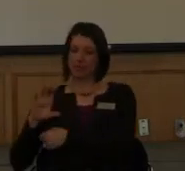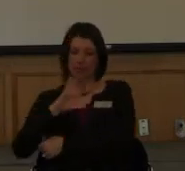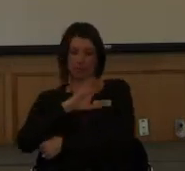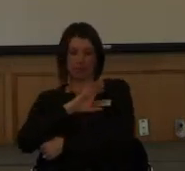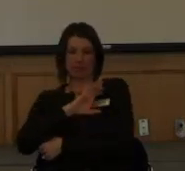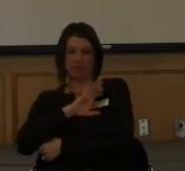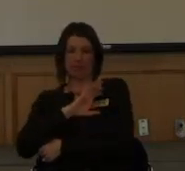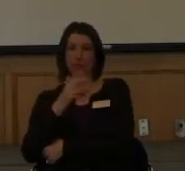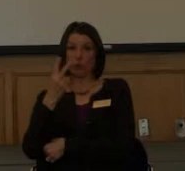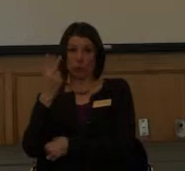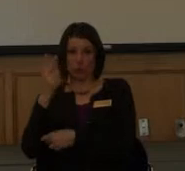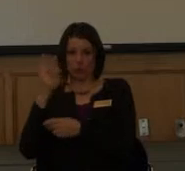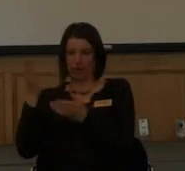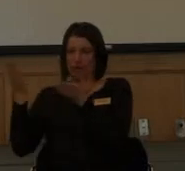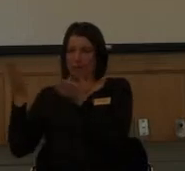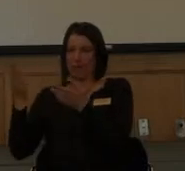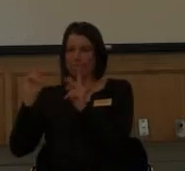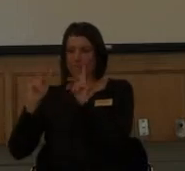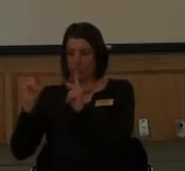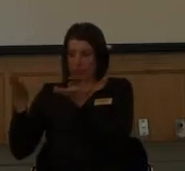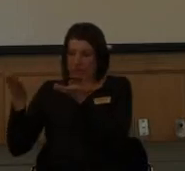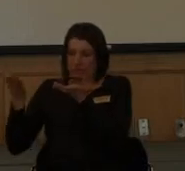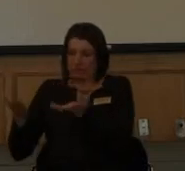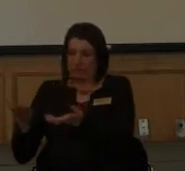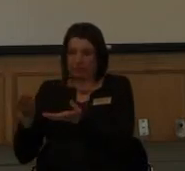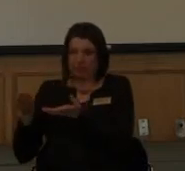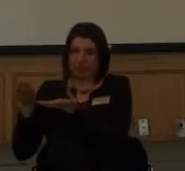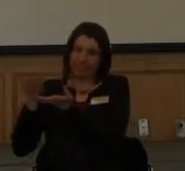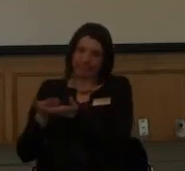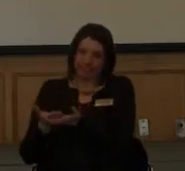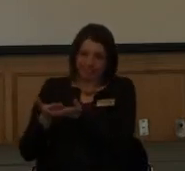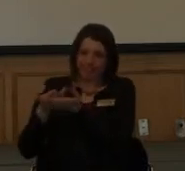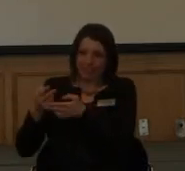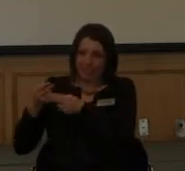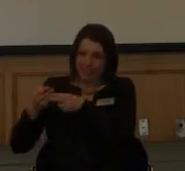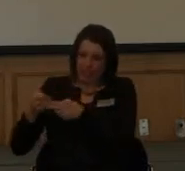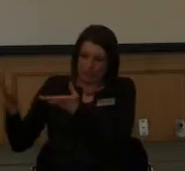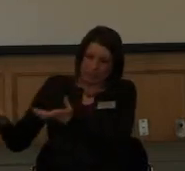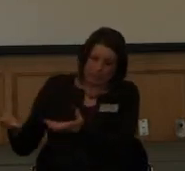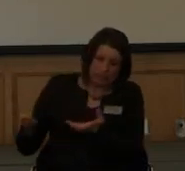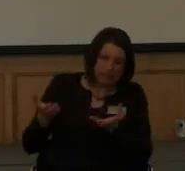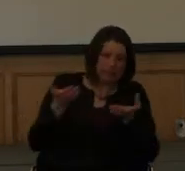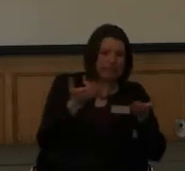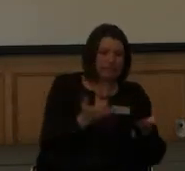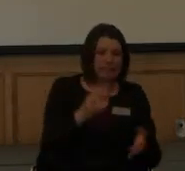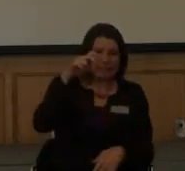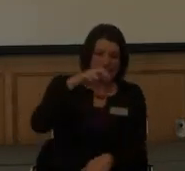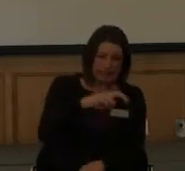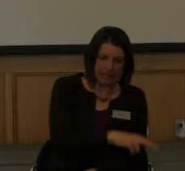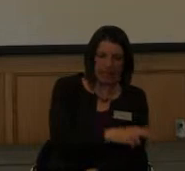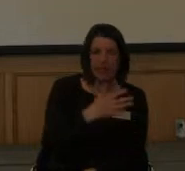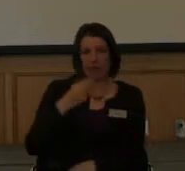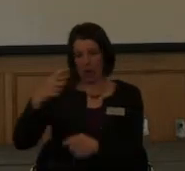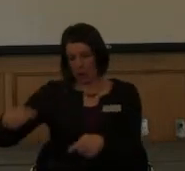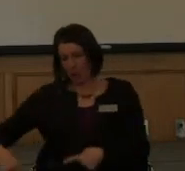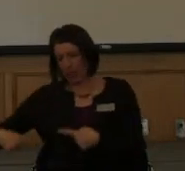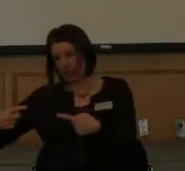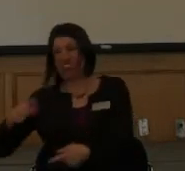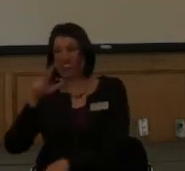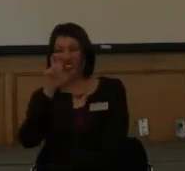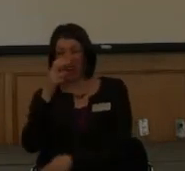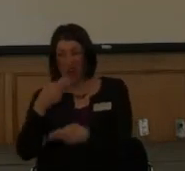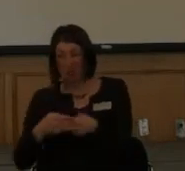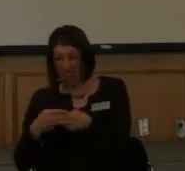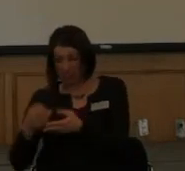firemen carrying me down the stairs and some other people schlepping my 300-pound wheelchair down the stairs. But, I mean, you know, that's a,